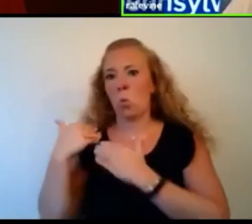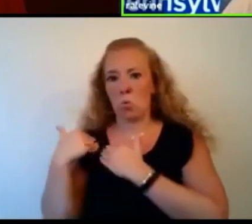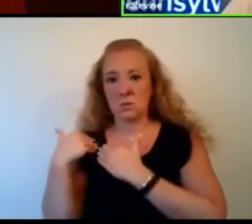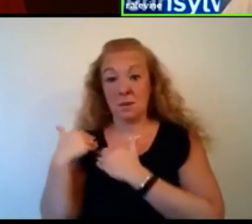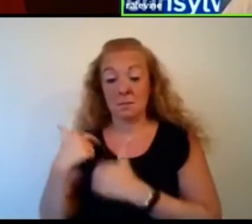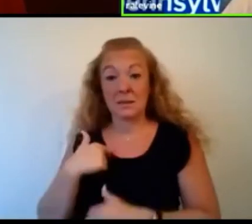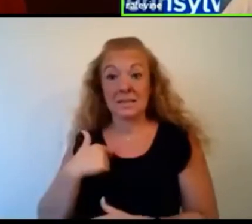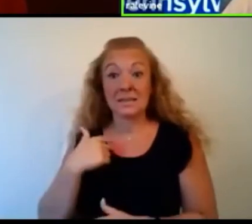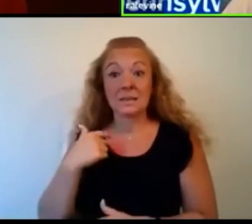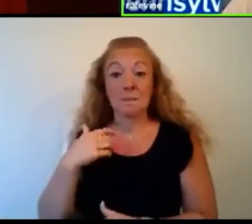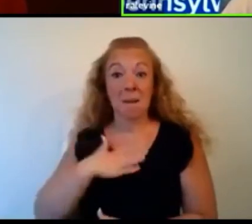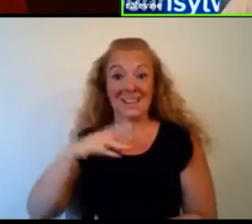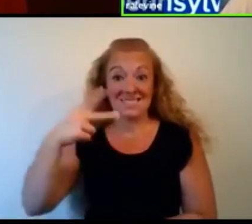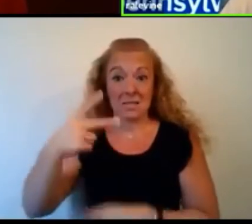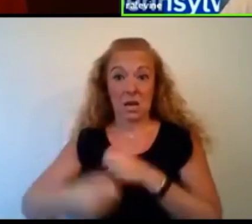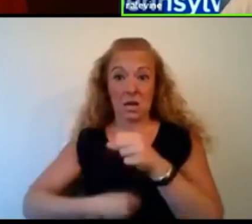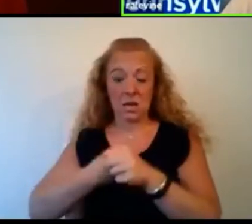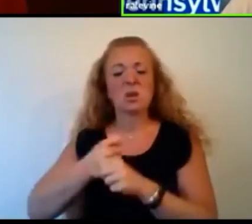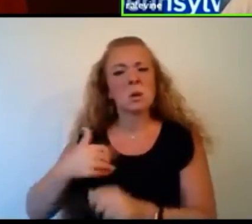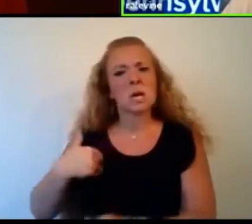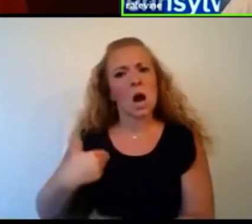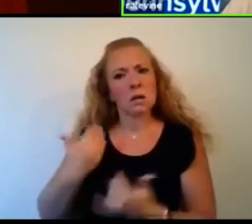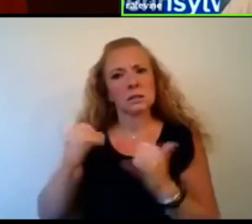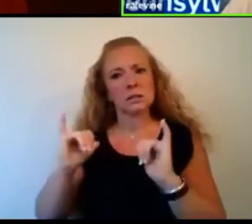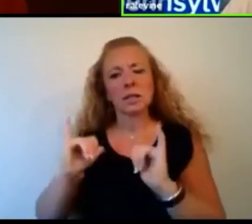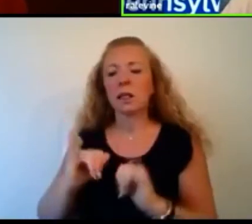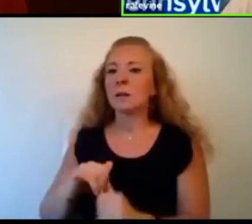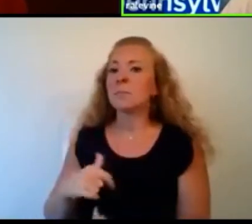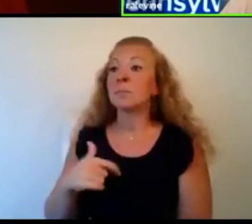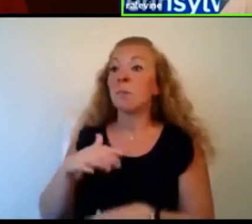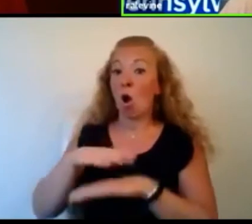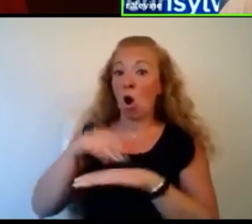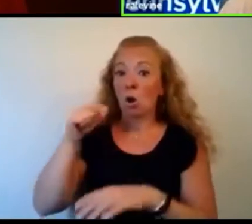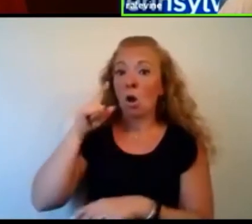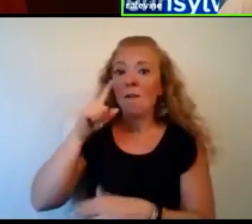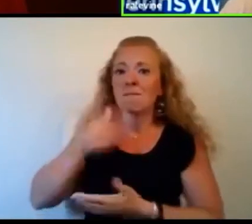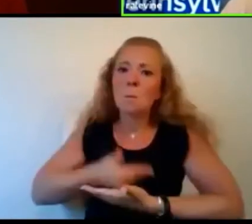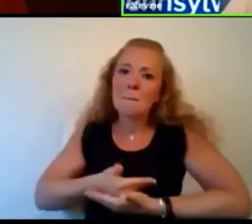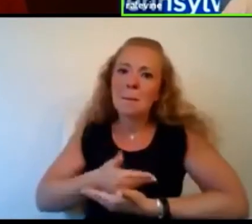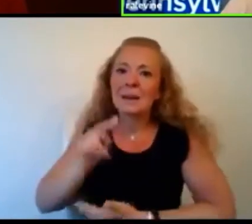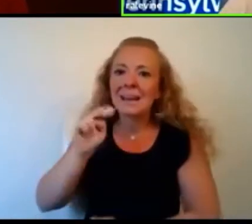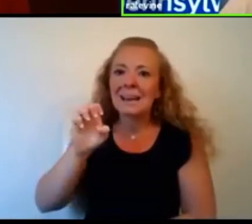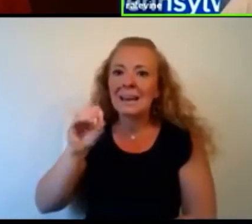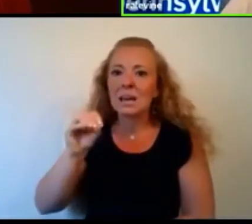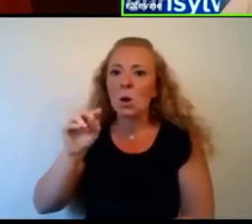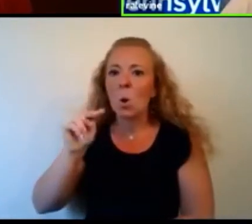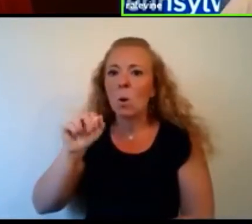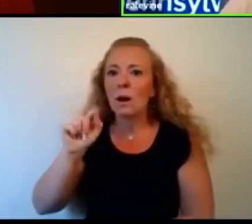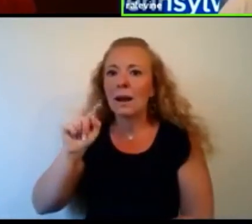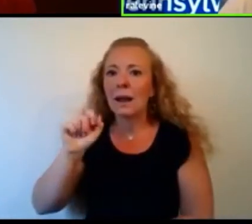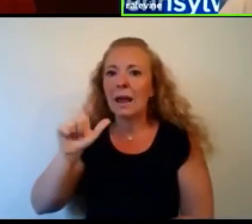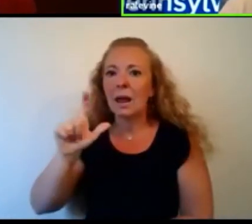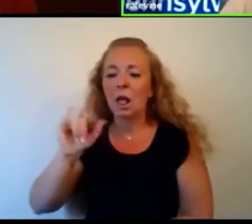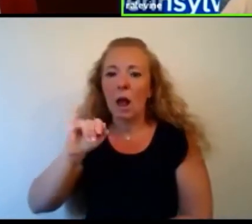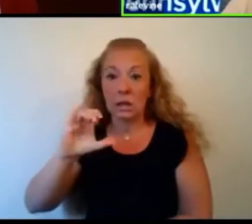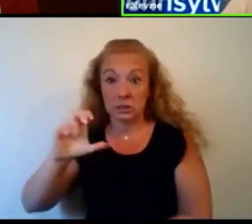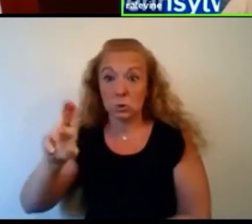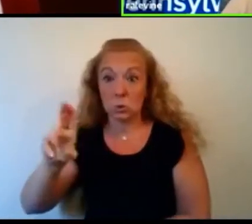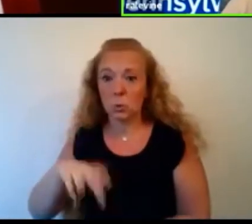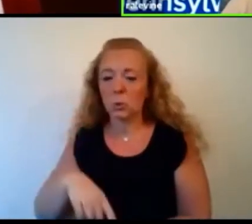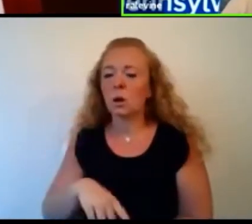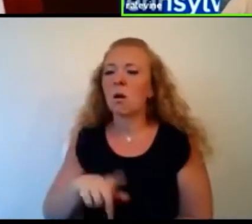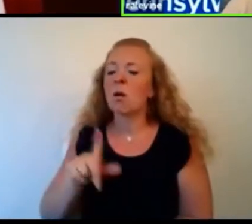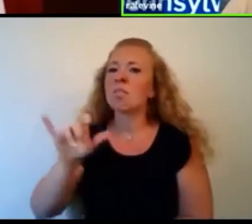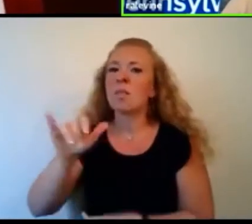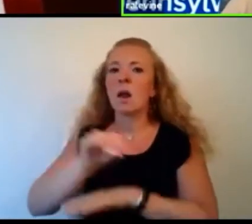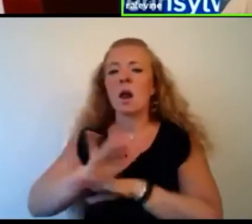second year resident, still pretty young, and I was on call in the neonatal intensive care unit that night. And we had a very challenging night